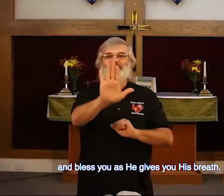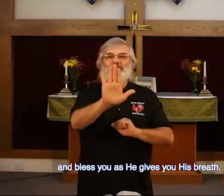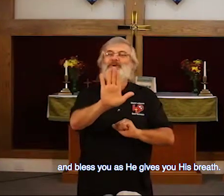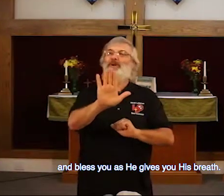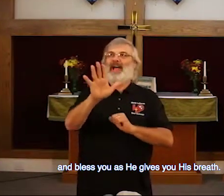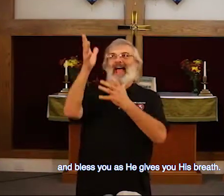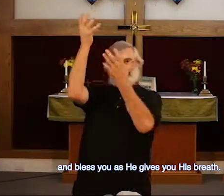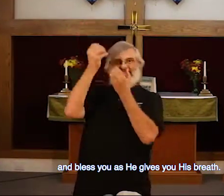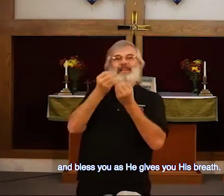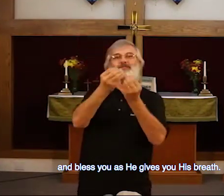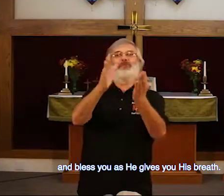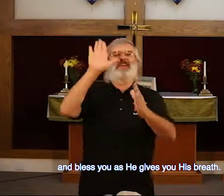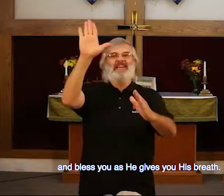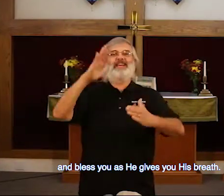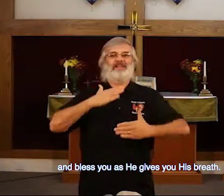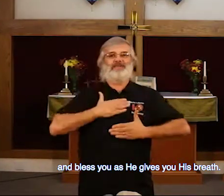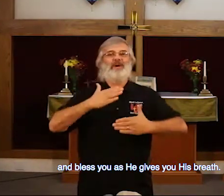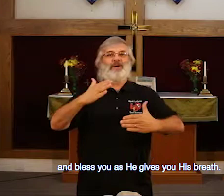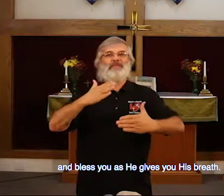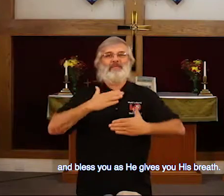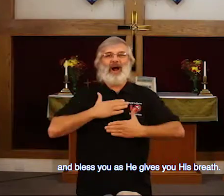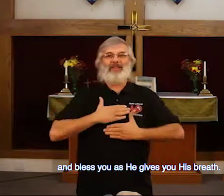you as he gives you his breath.